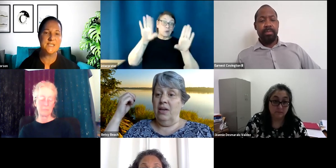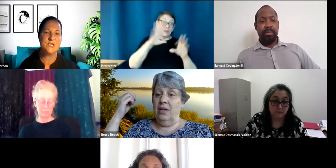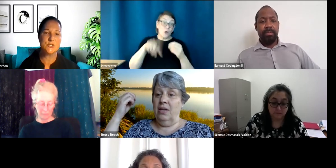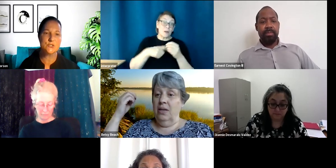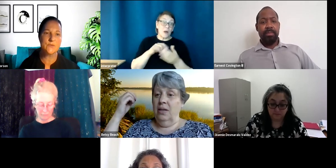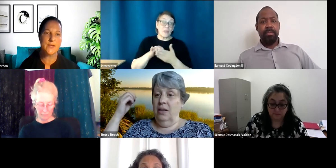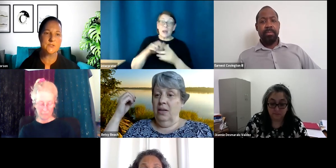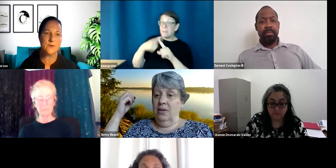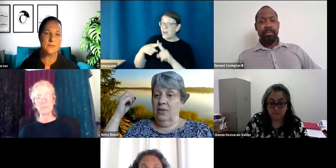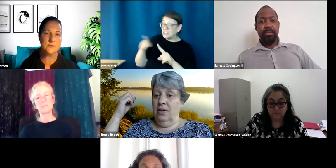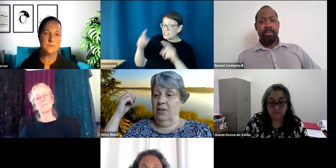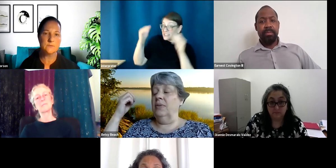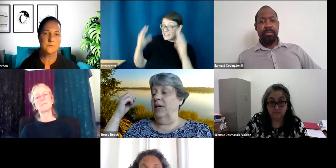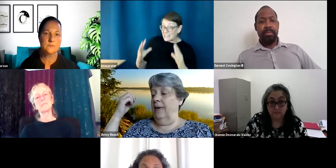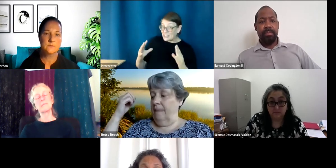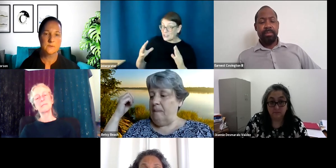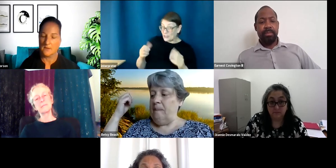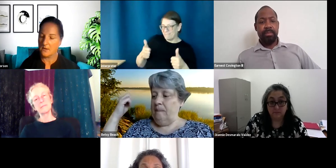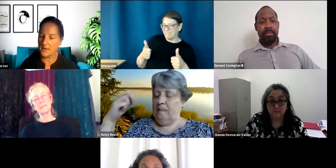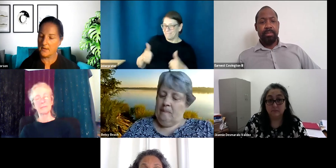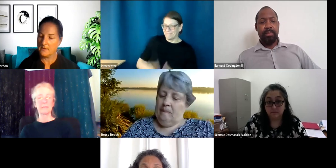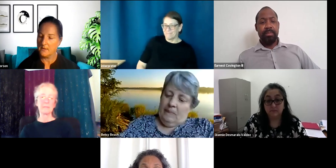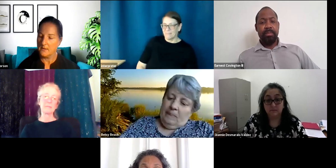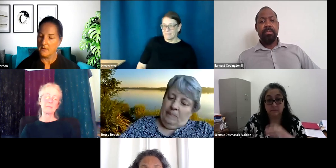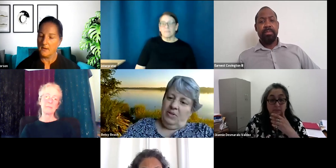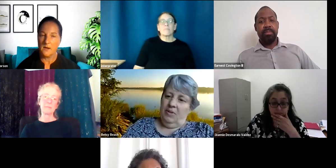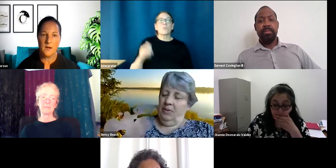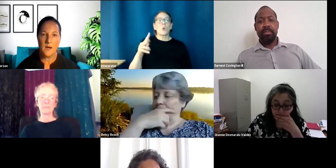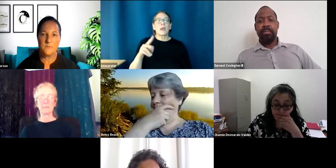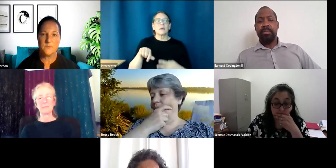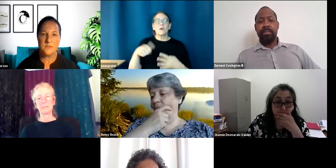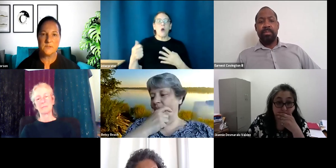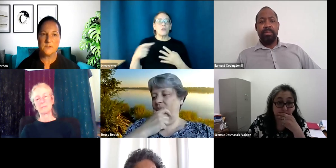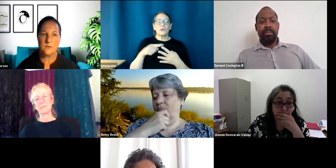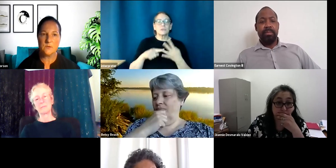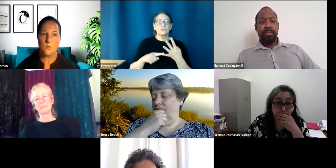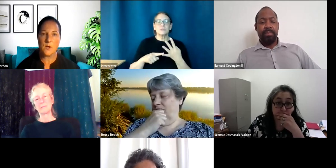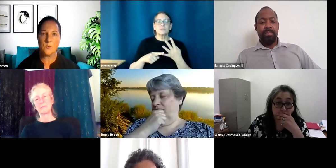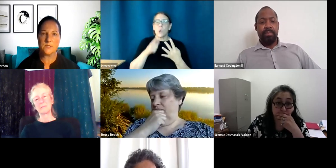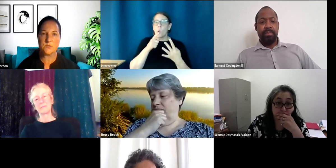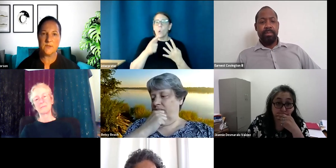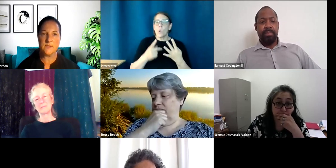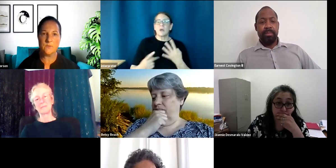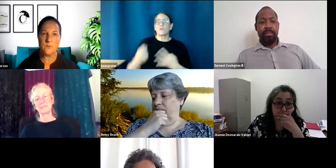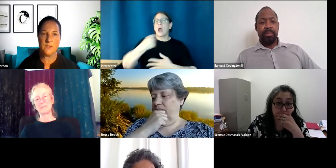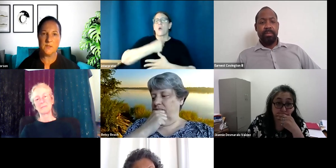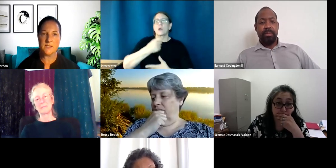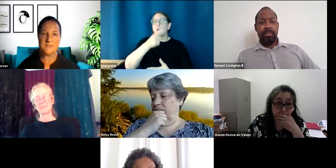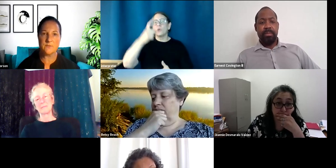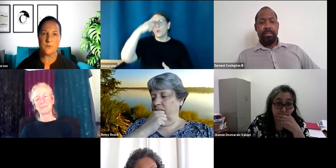she's a teacher. So that's great too. Yeah. Okay. Um, who, who else do we think would be, like I said,